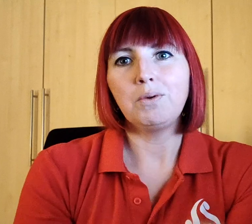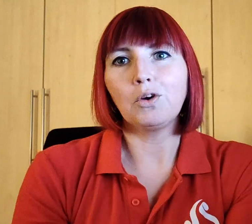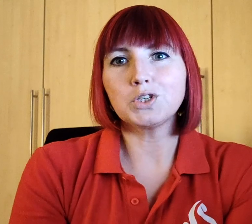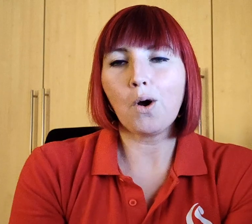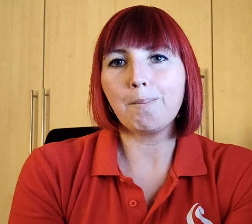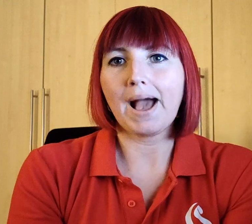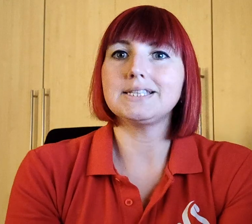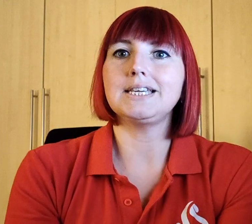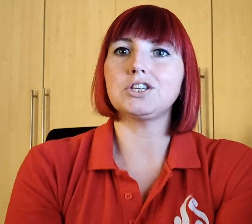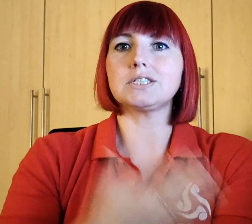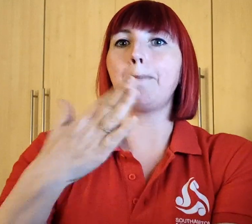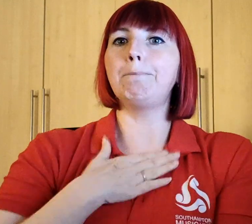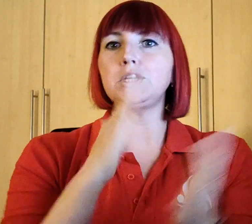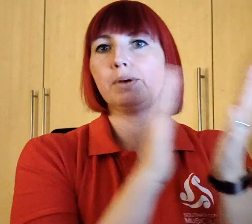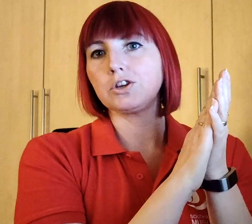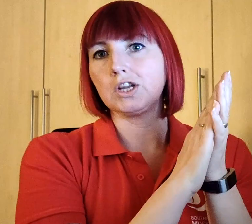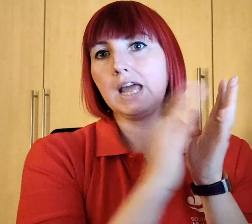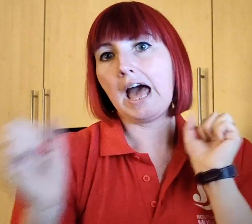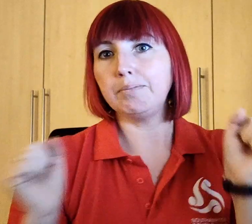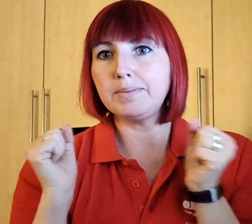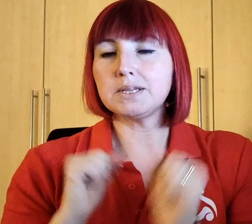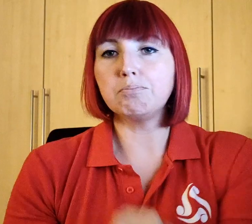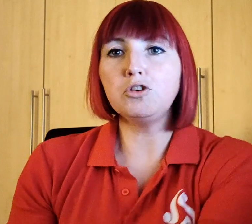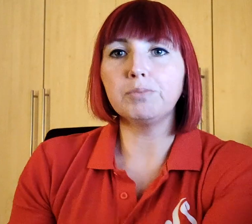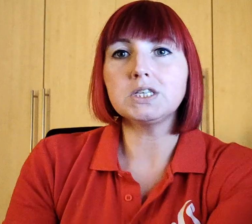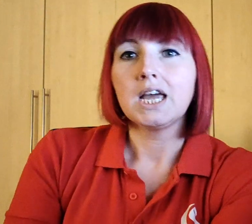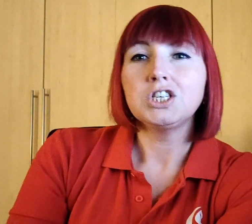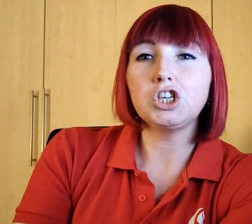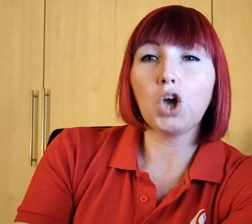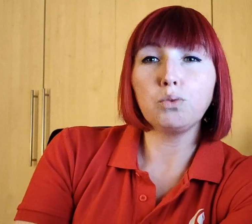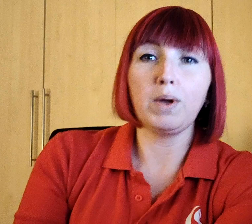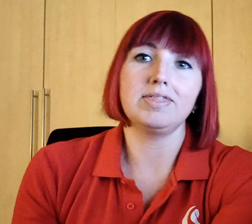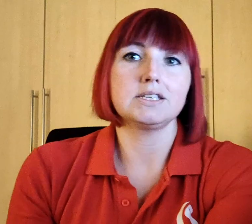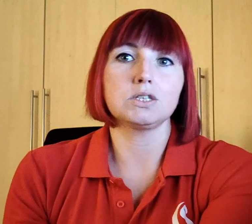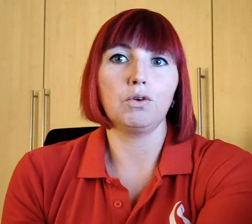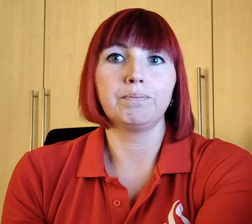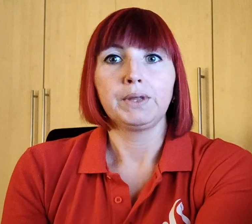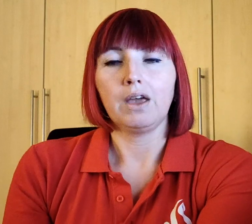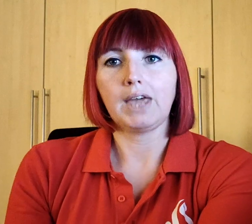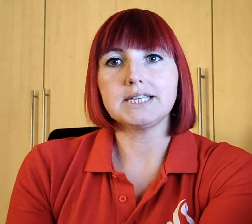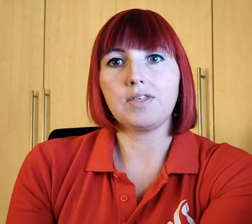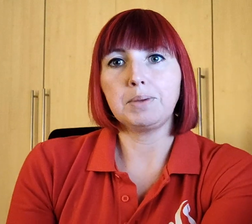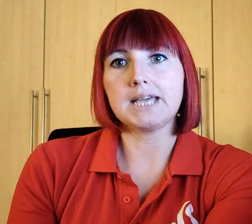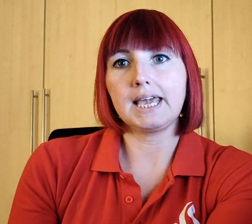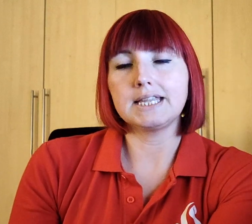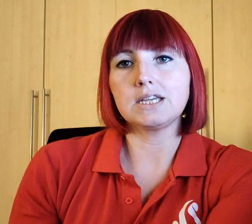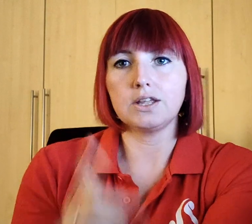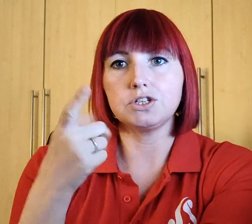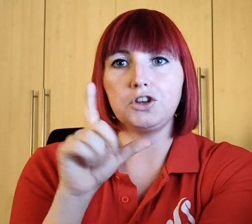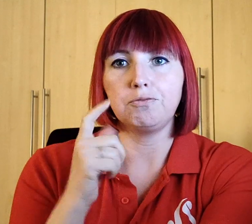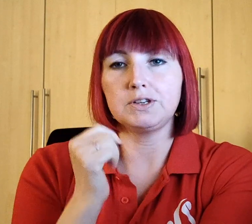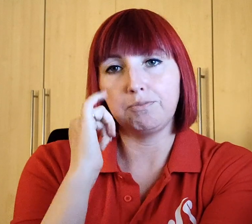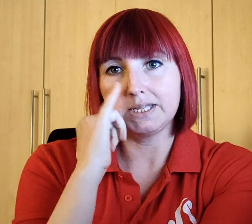week we've got Tom back to teach us some body percussion and maybe some movement to go with this song. Okay, so they'll be taking